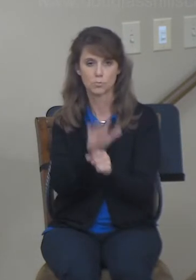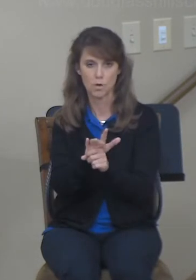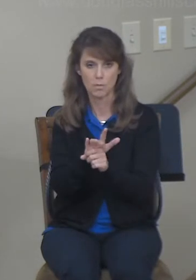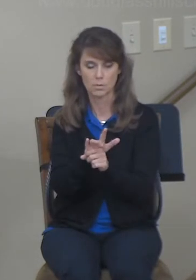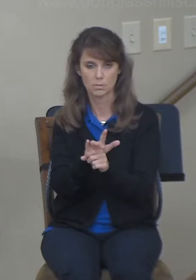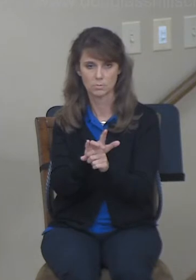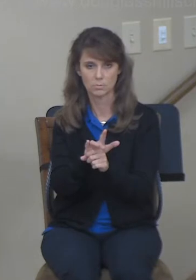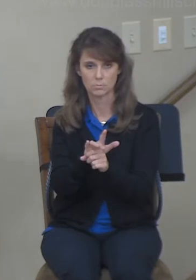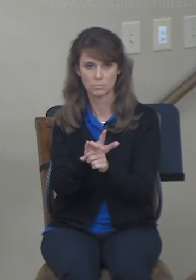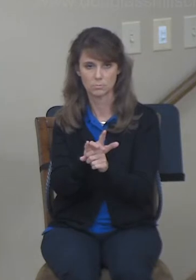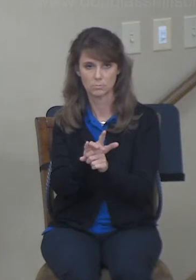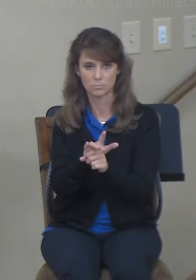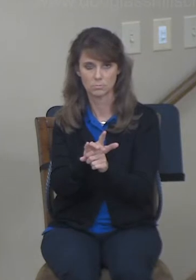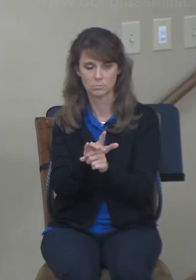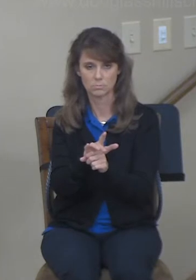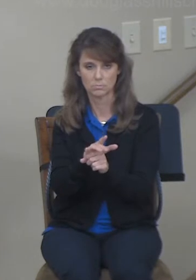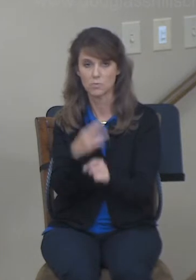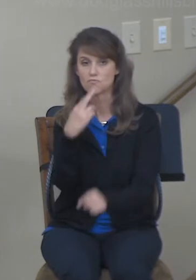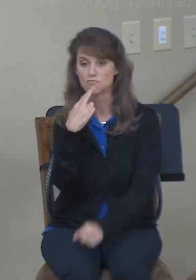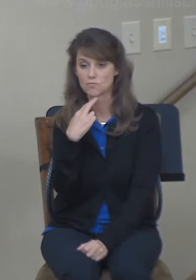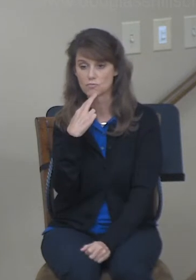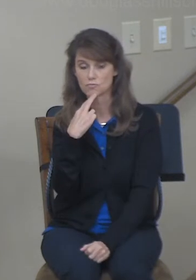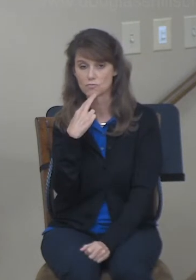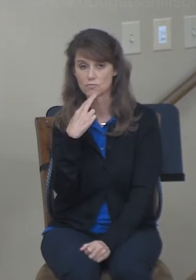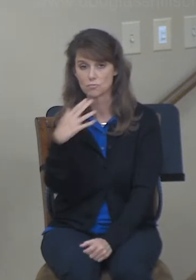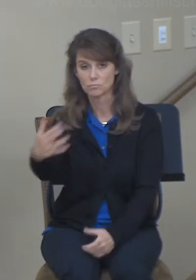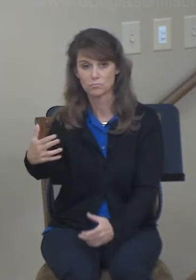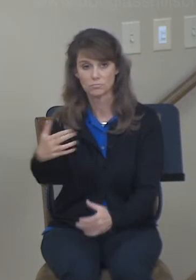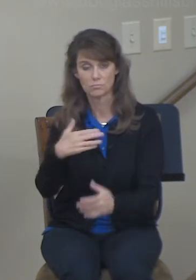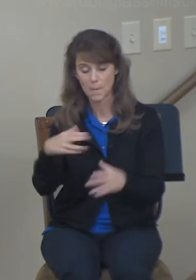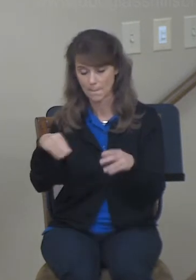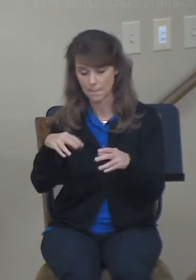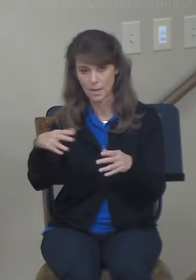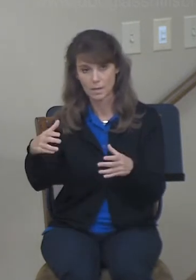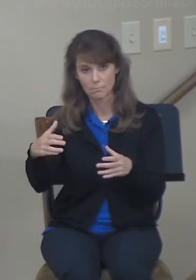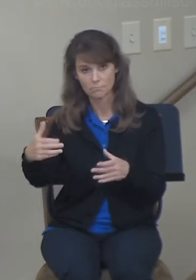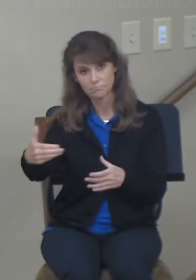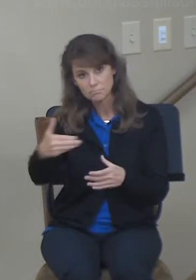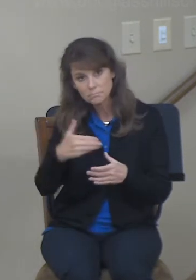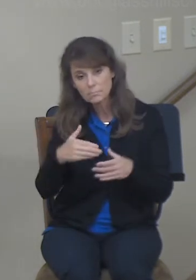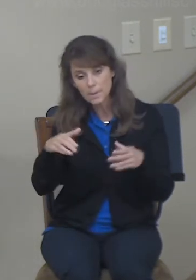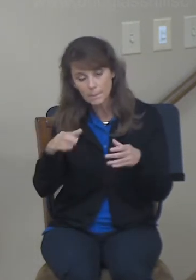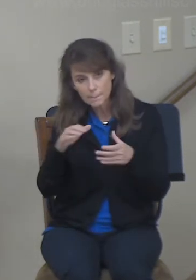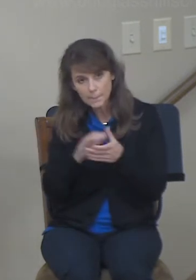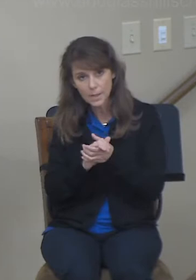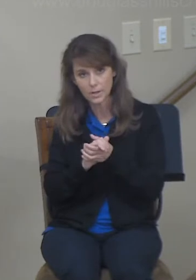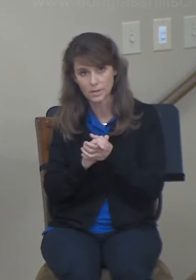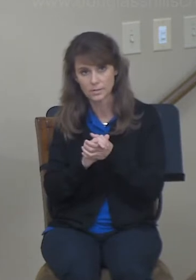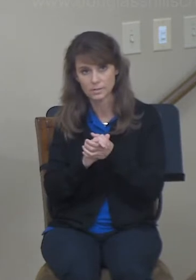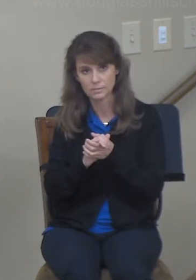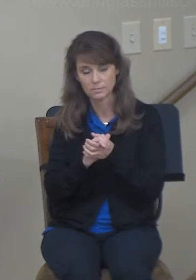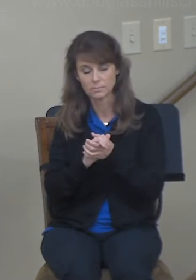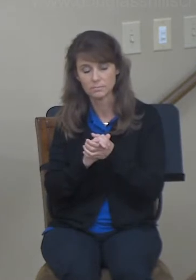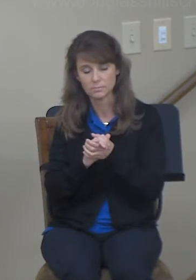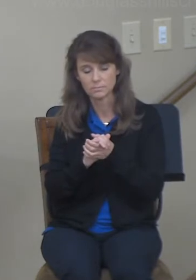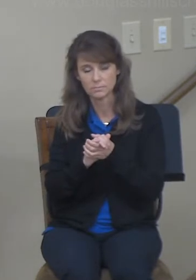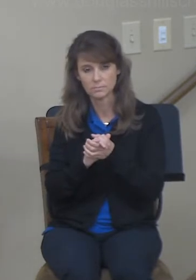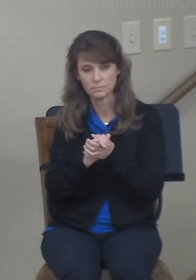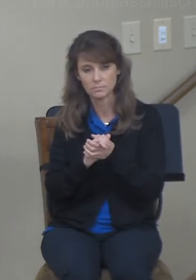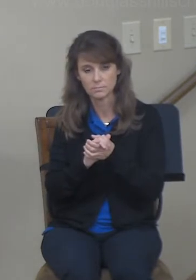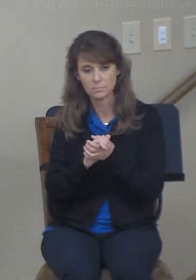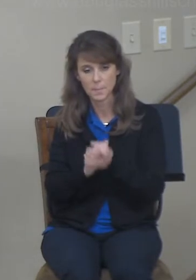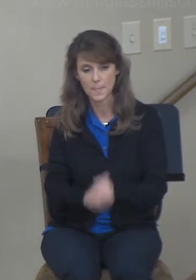to Ruth. He redeems her, and he marries her. And what we see in this last section before the genealogy is kind of a